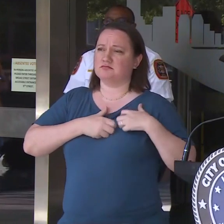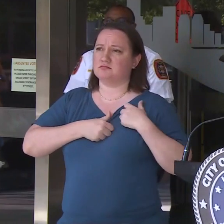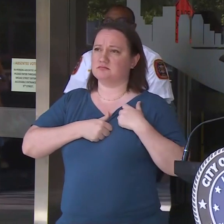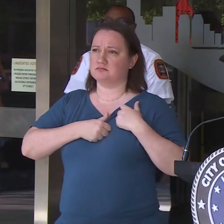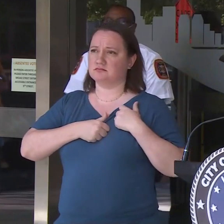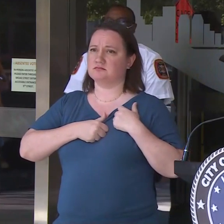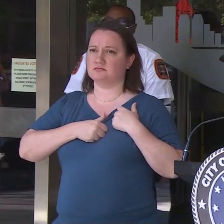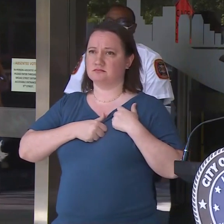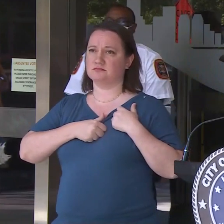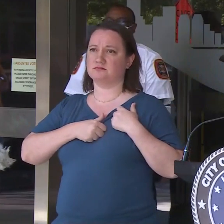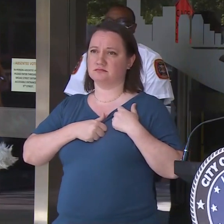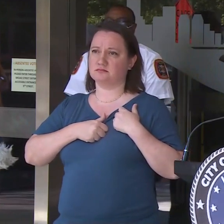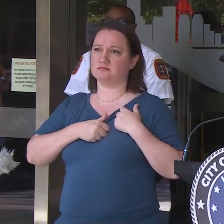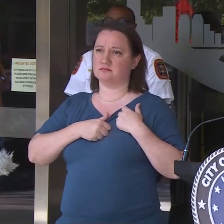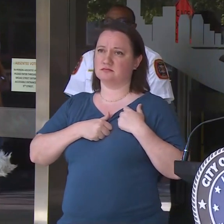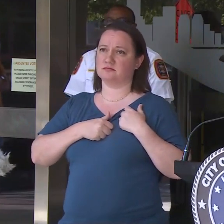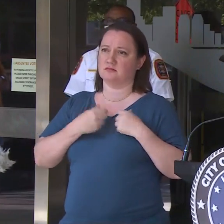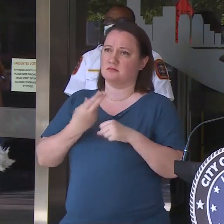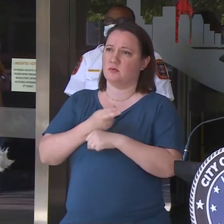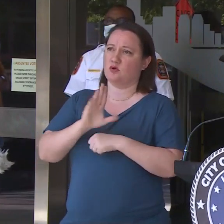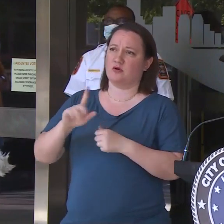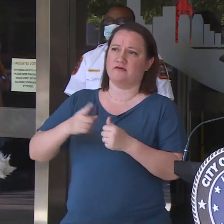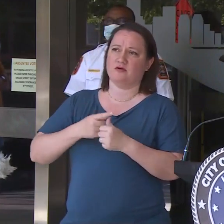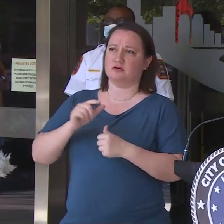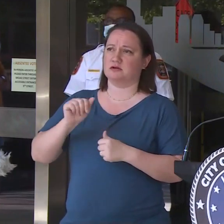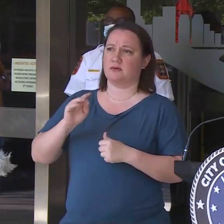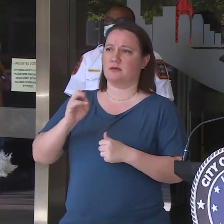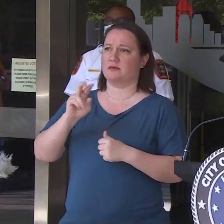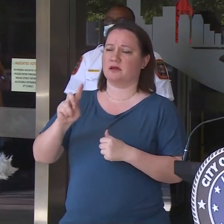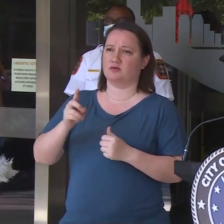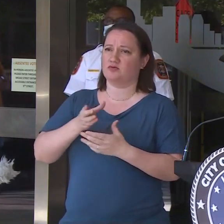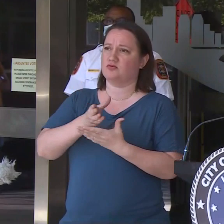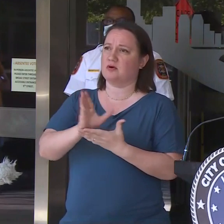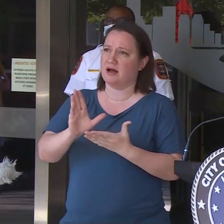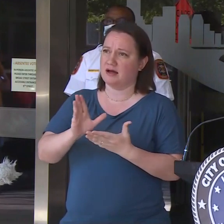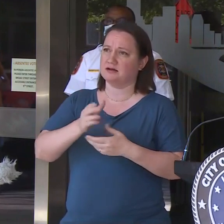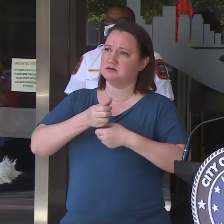By exercising their First Amendment rights, right?